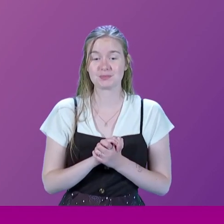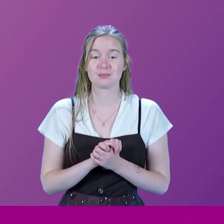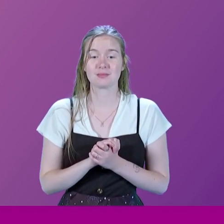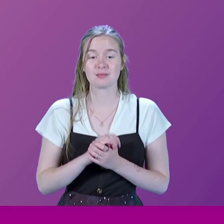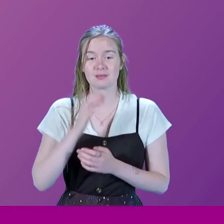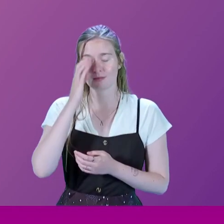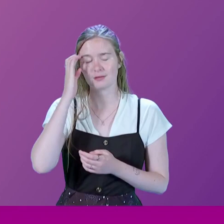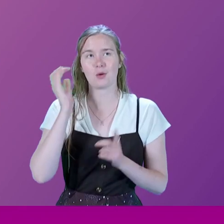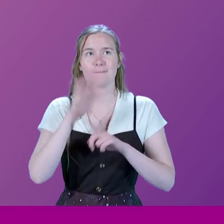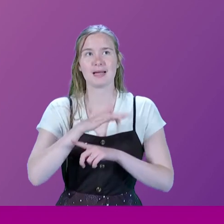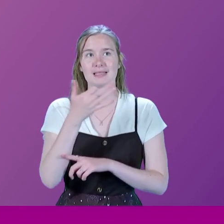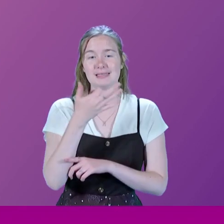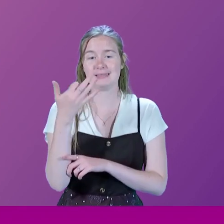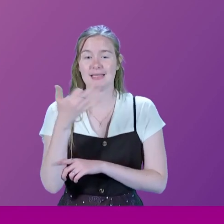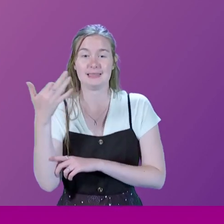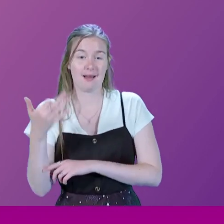1999.